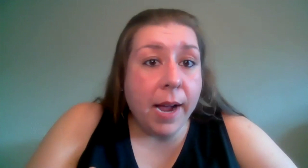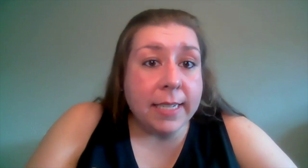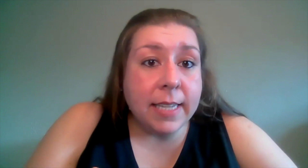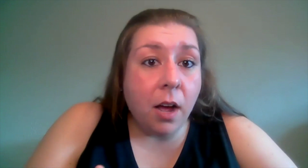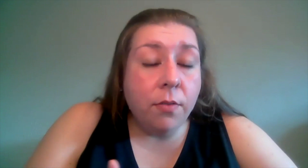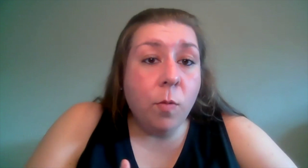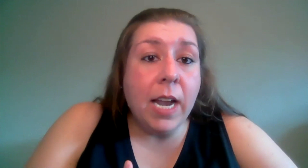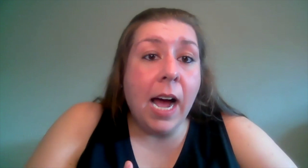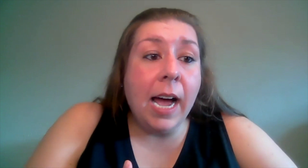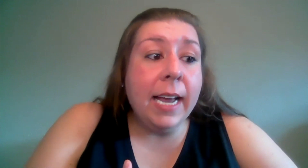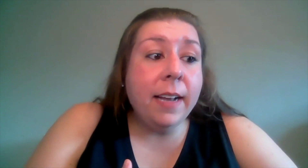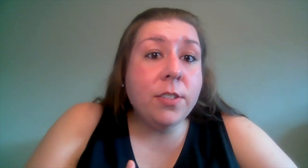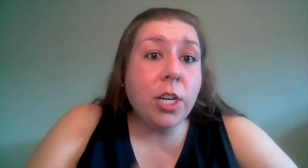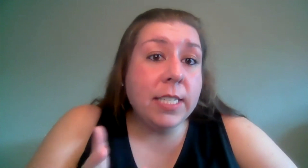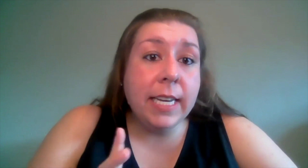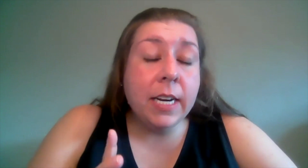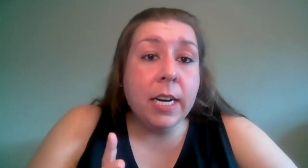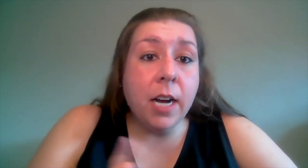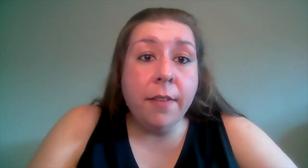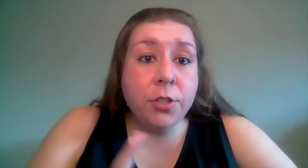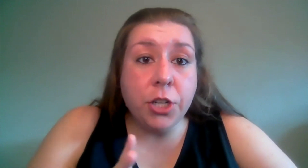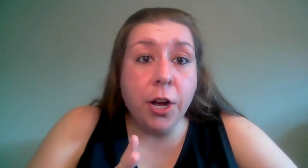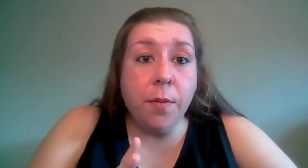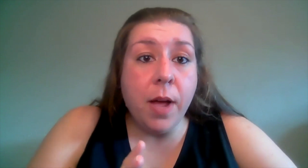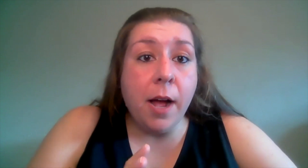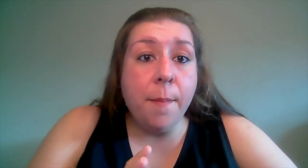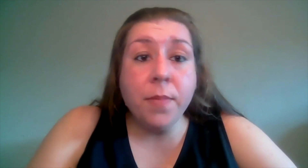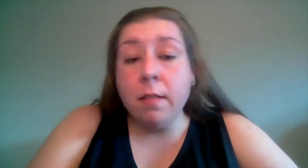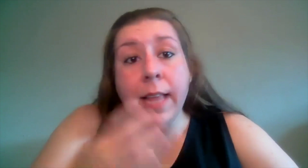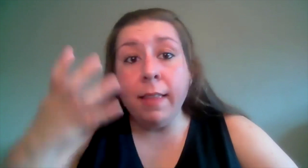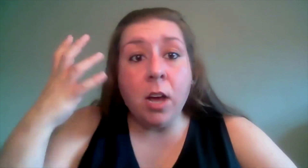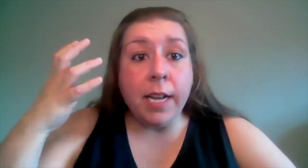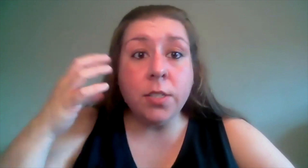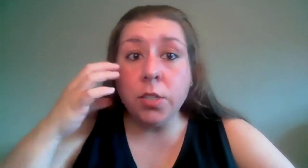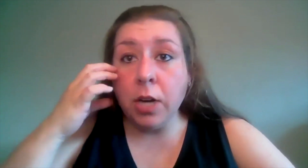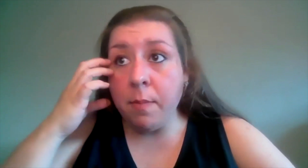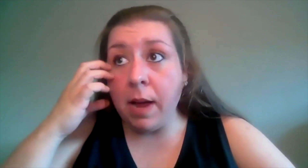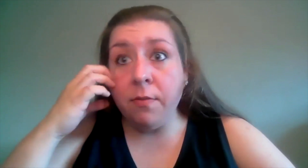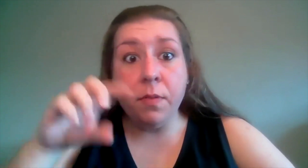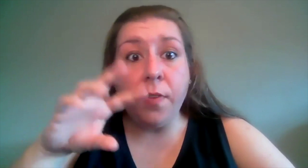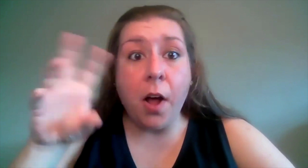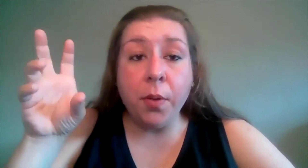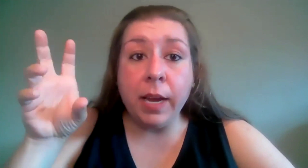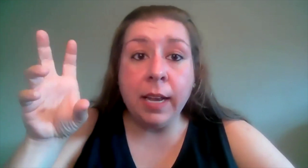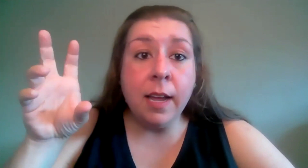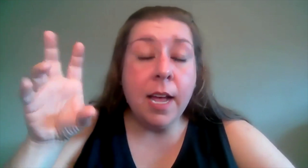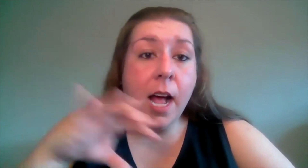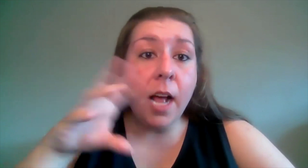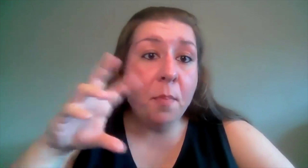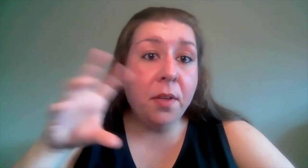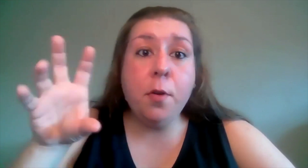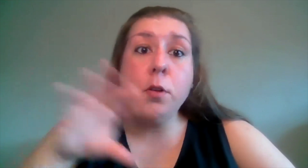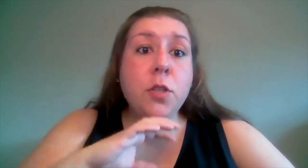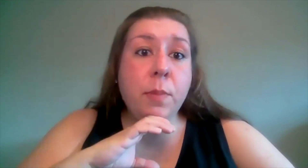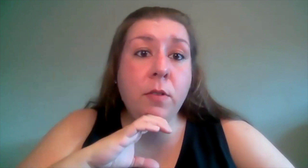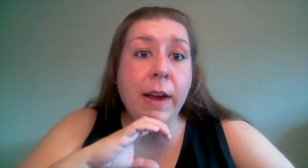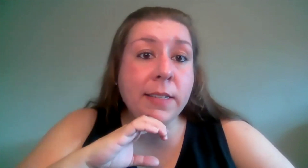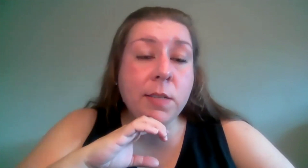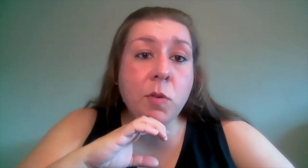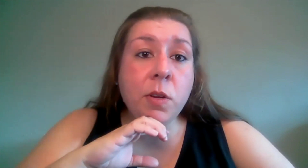myself when i start to hear of a show um lately on instagram i've been following a couple of folks who've been writing some new